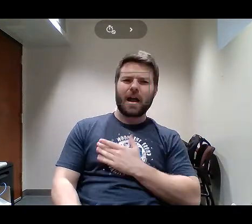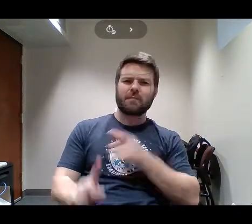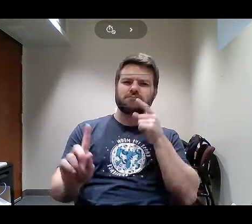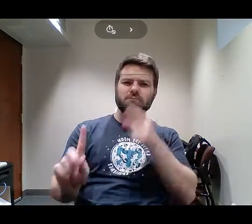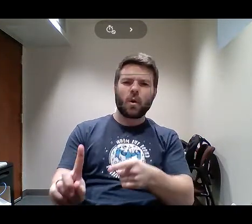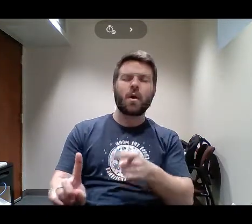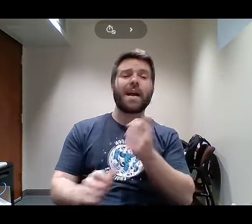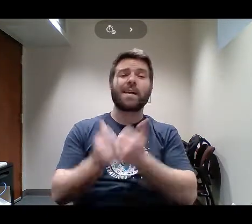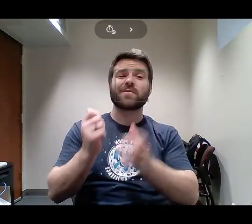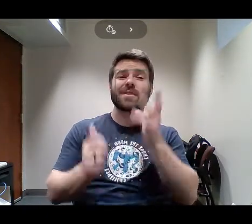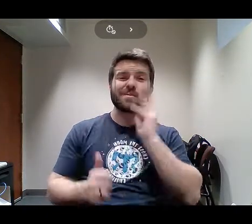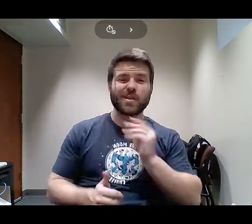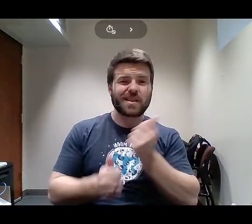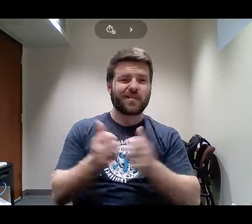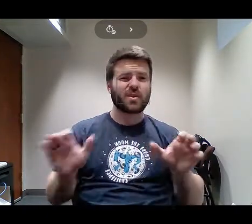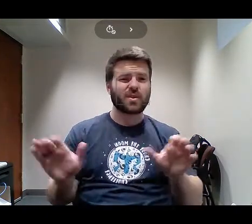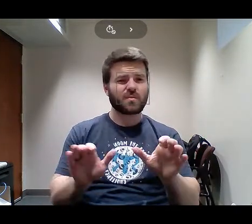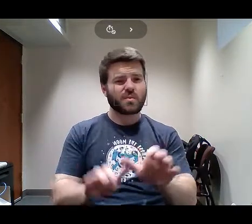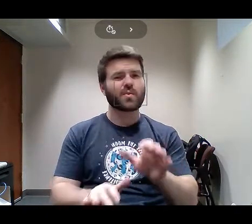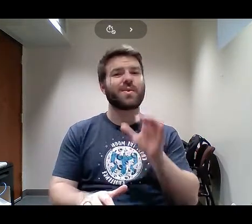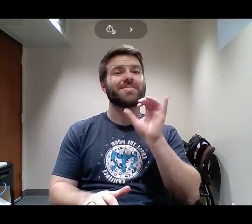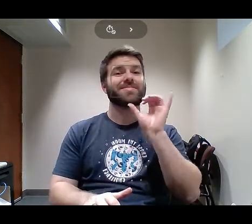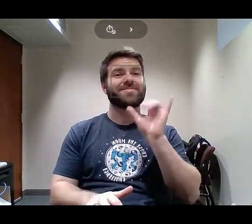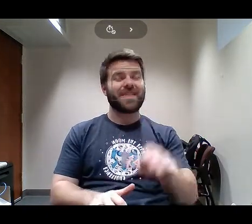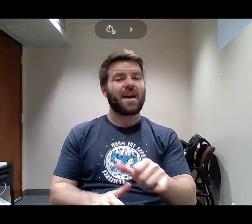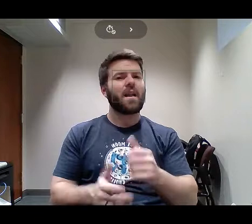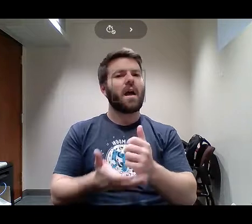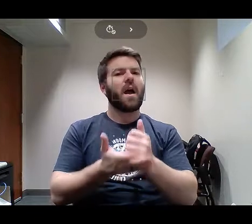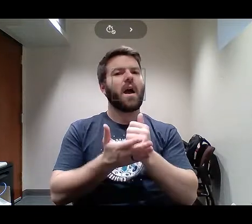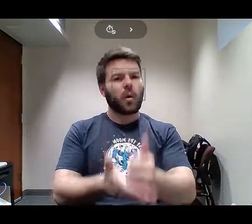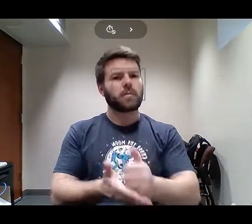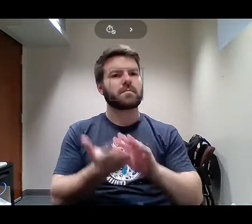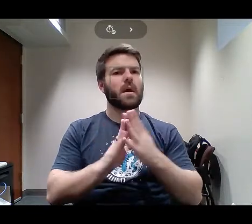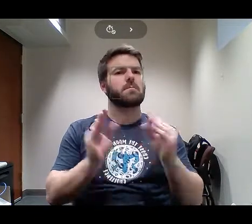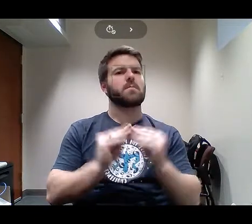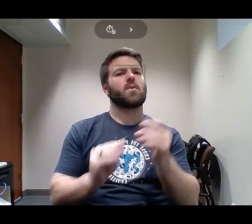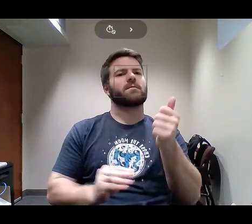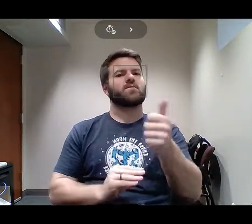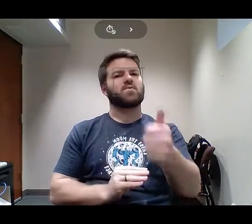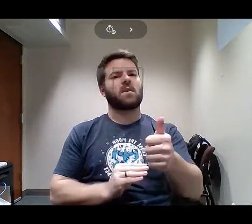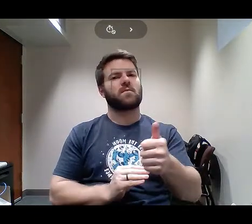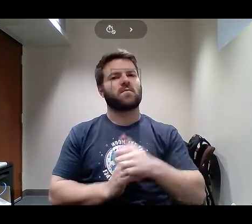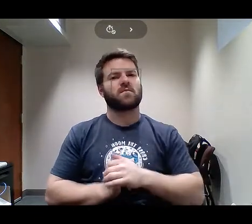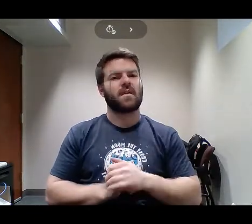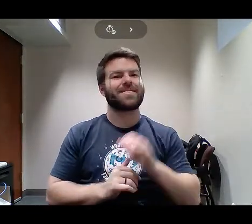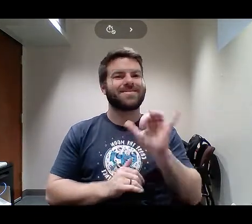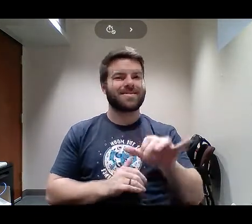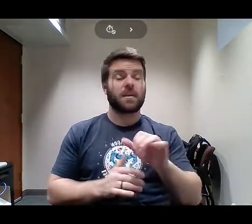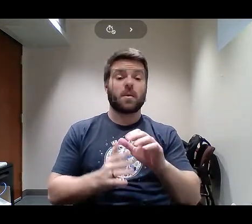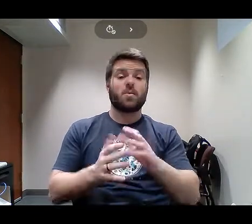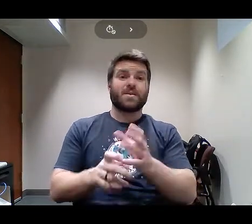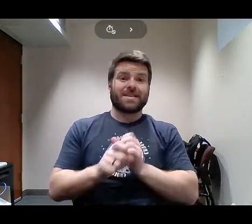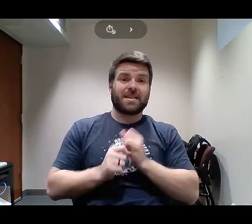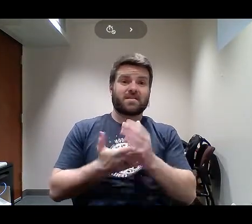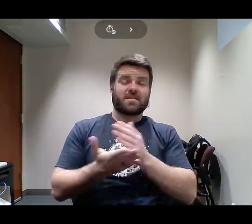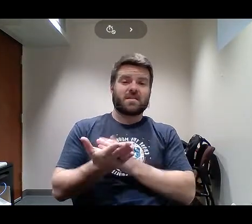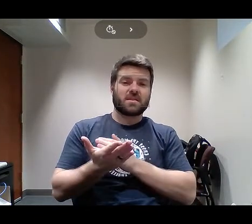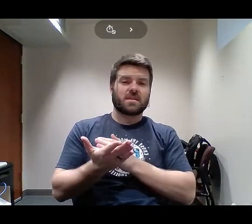every experience. And getting the lesson is how you move forward. It's how you enrich your spirit.